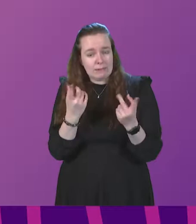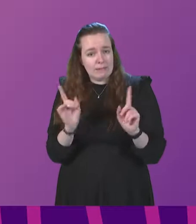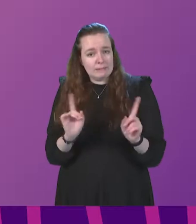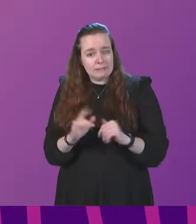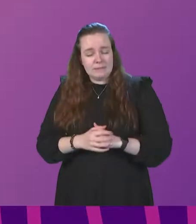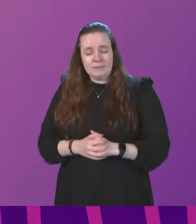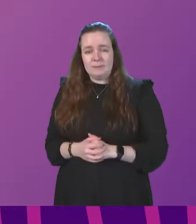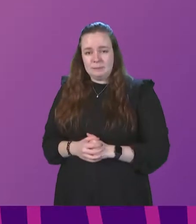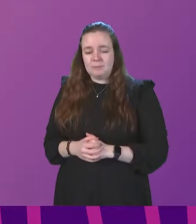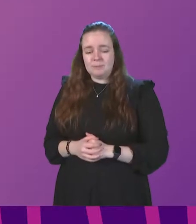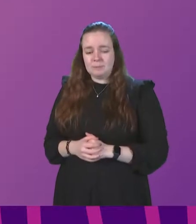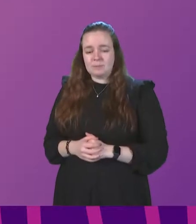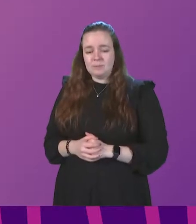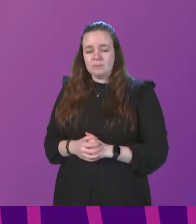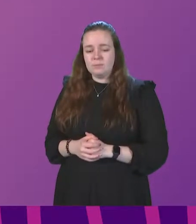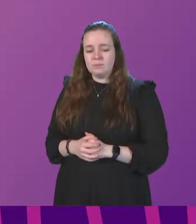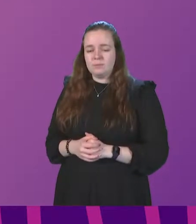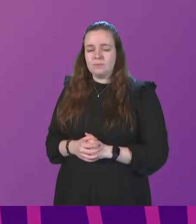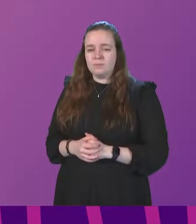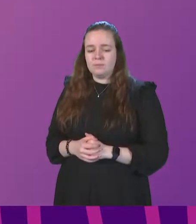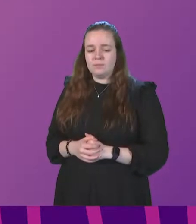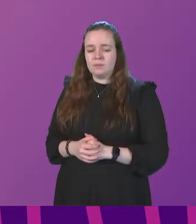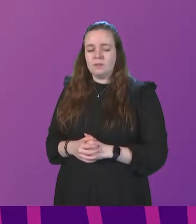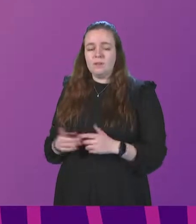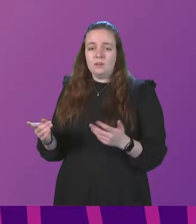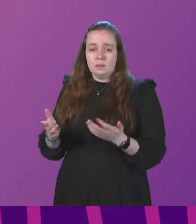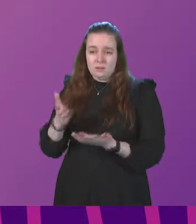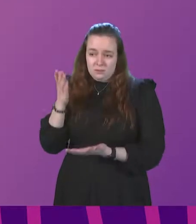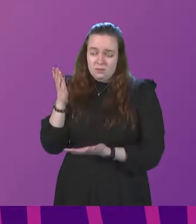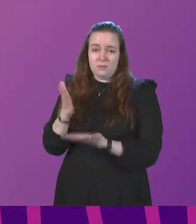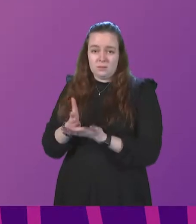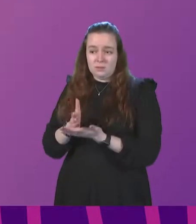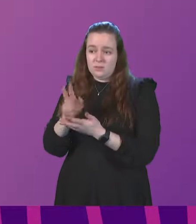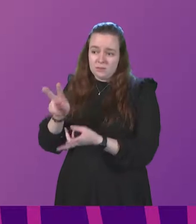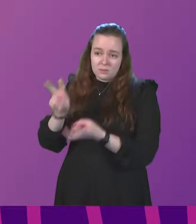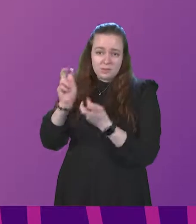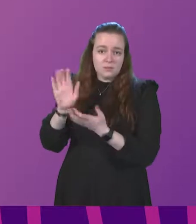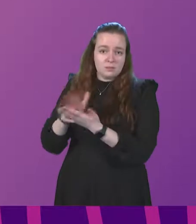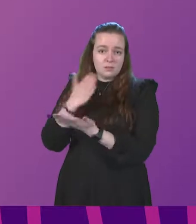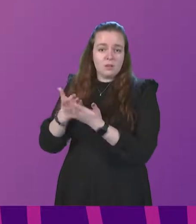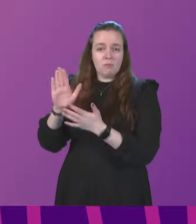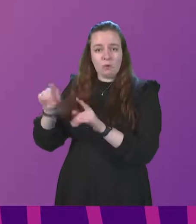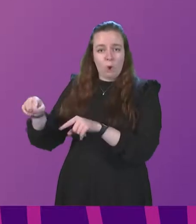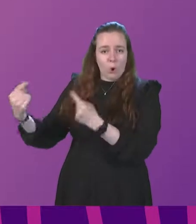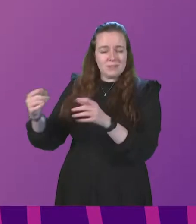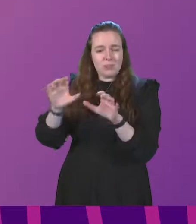Cabinet Secretary. The absolute interpretation that has been given by opposition parties is an